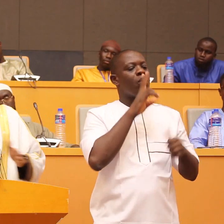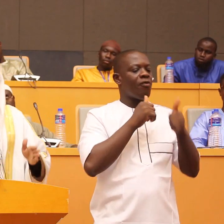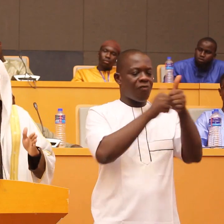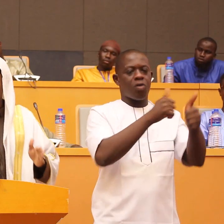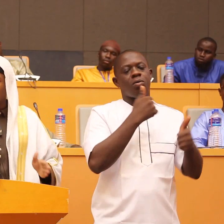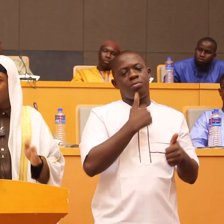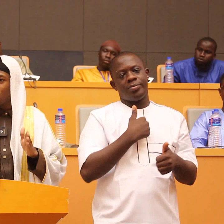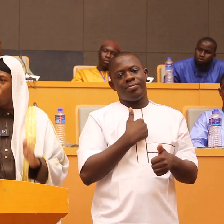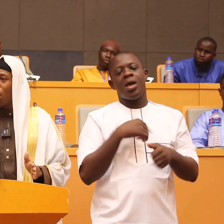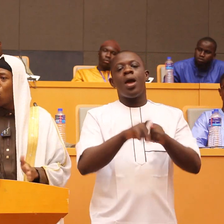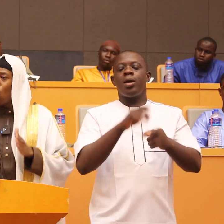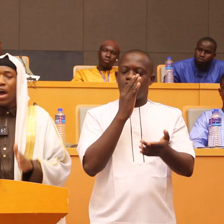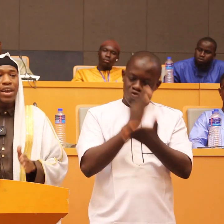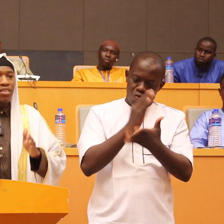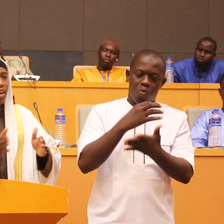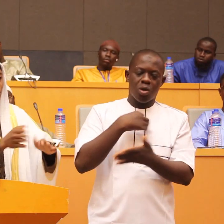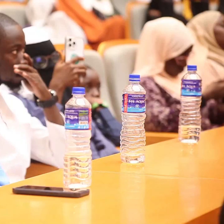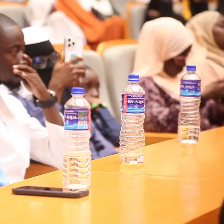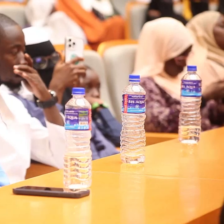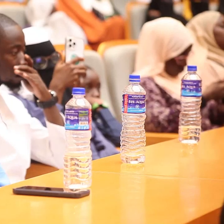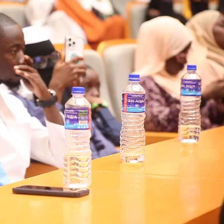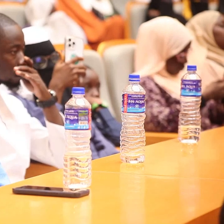i want to leave this you know world without